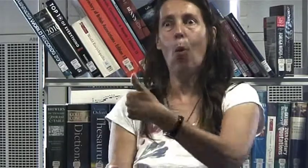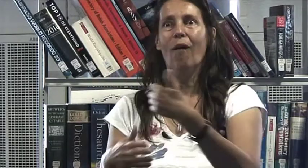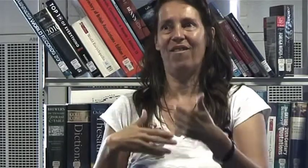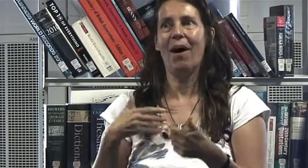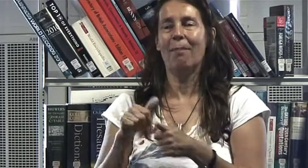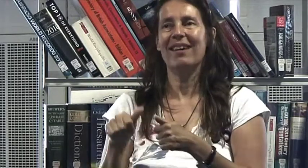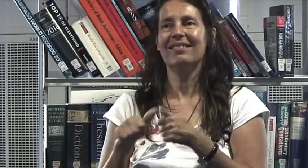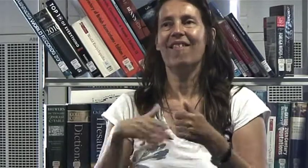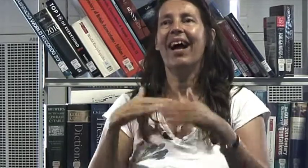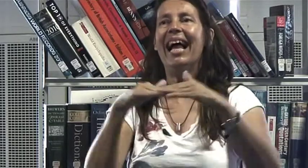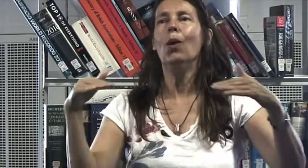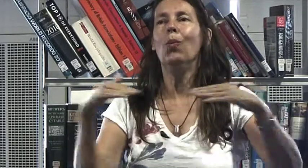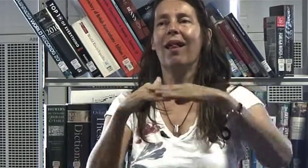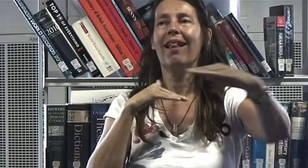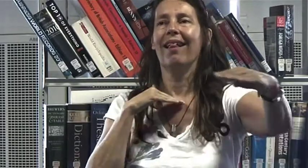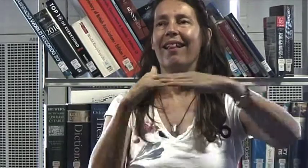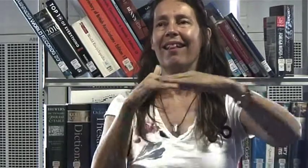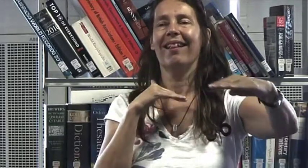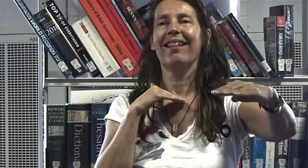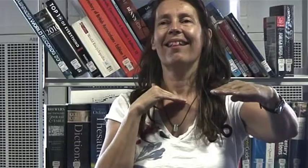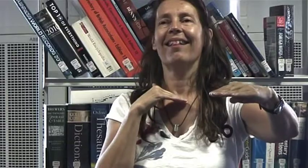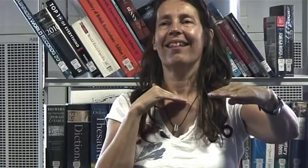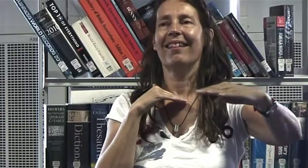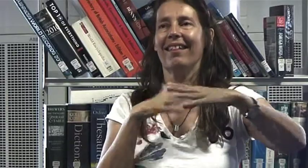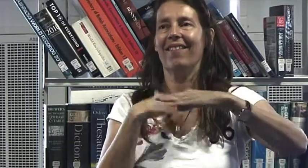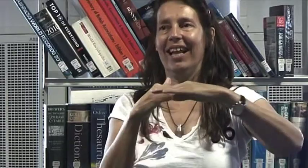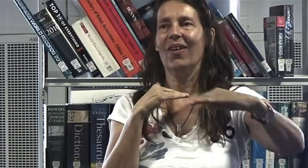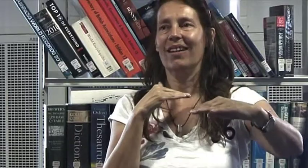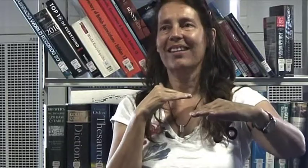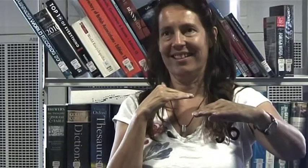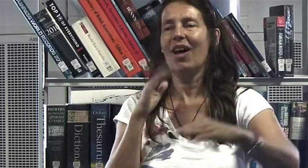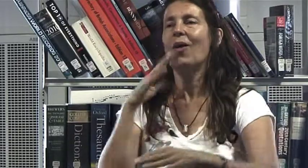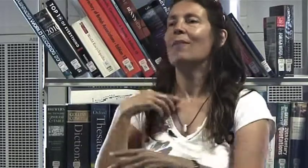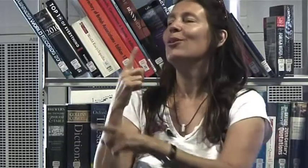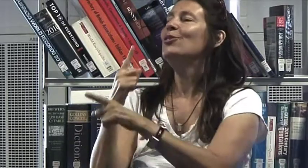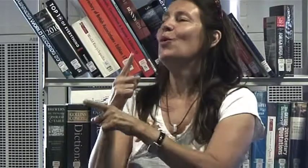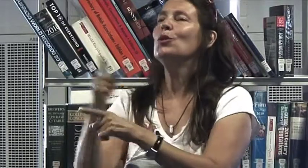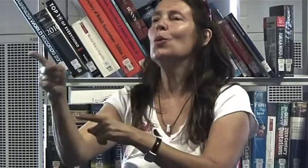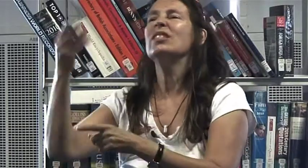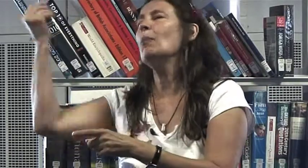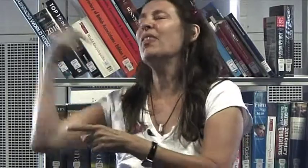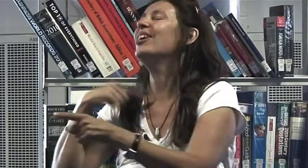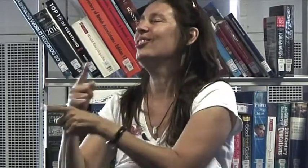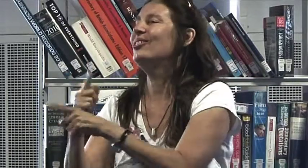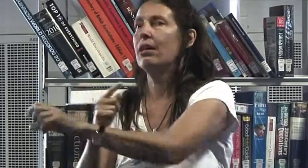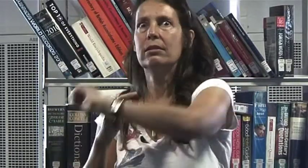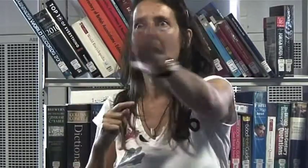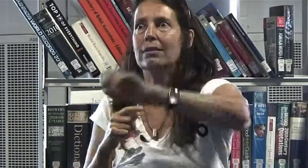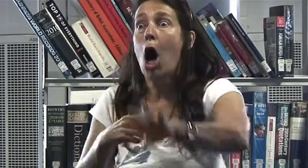because it feels better because I feel equal when the interpreter allows me to know something is being talked about. So if I've missed it, right